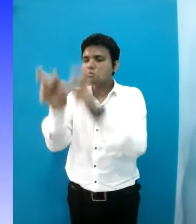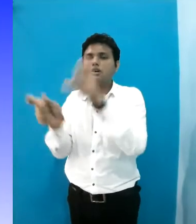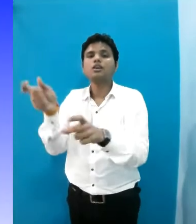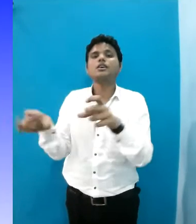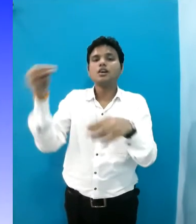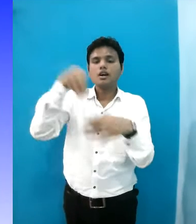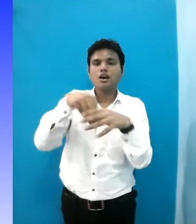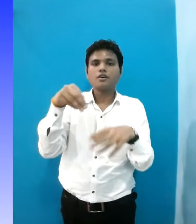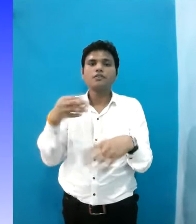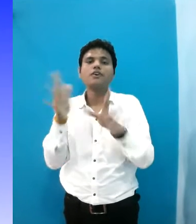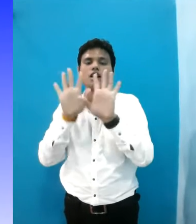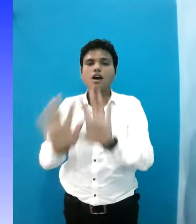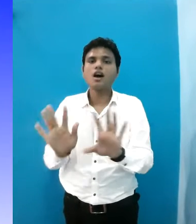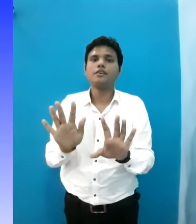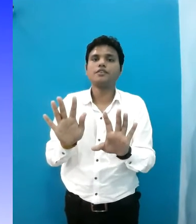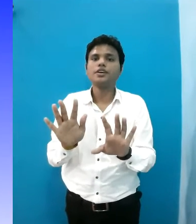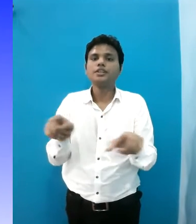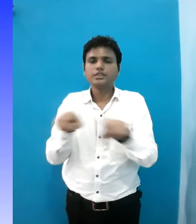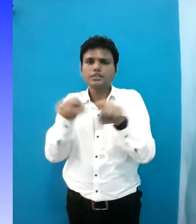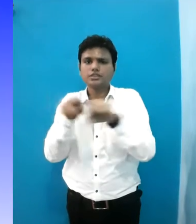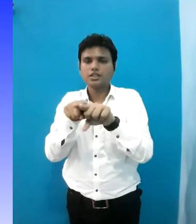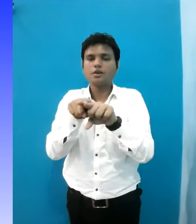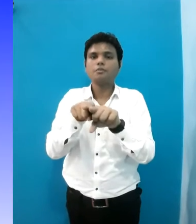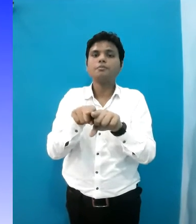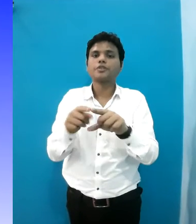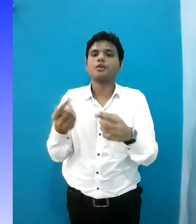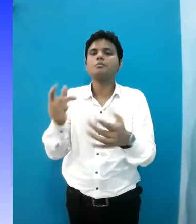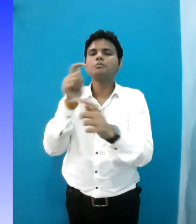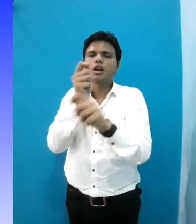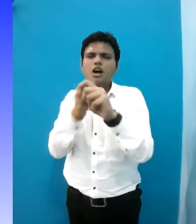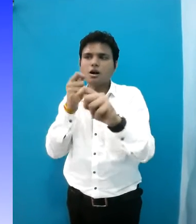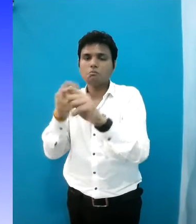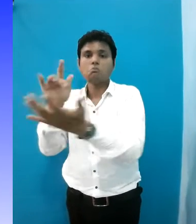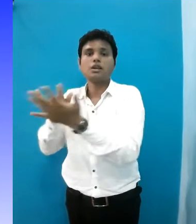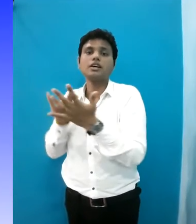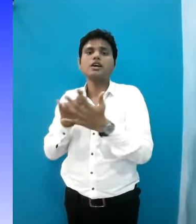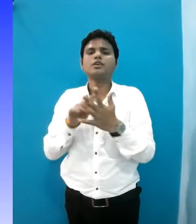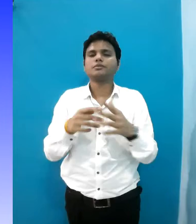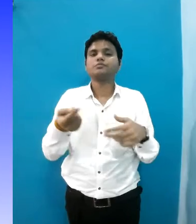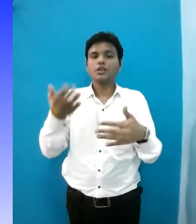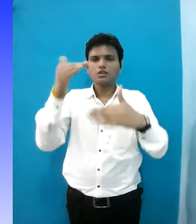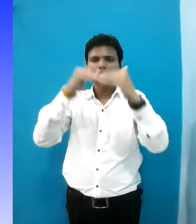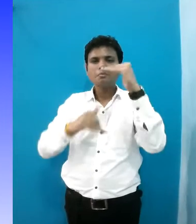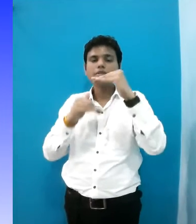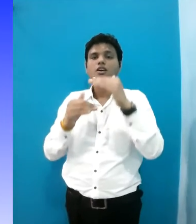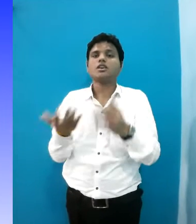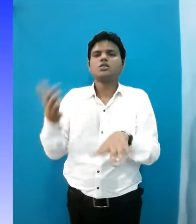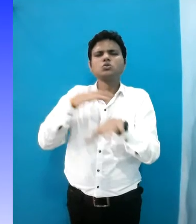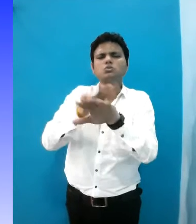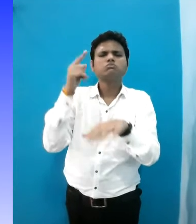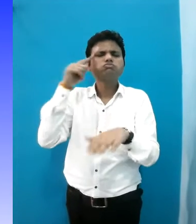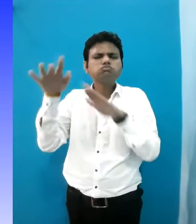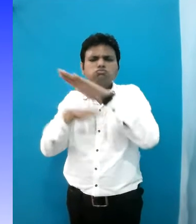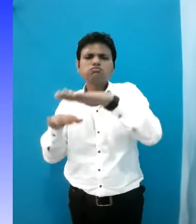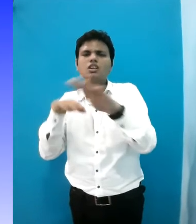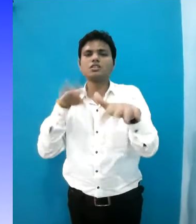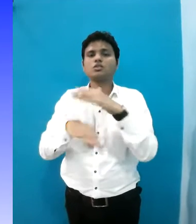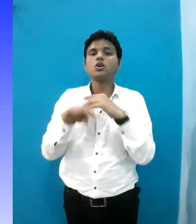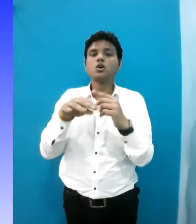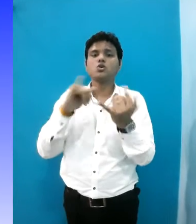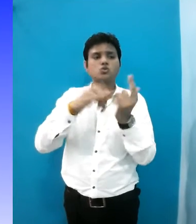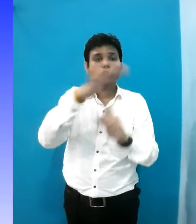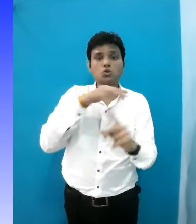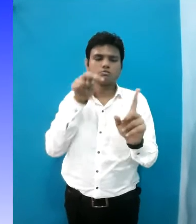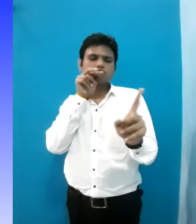to make use of principles of universal design at their workplace. Subthemes Subthemes design Social